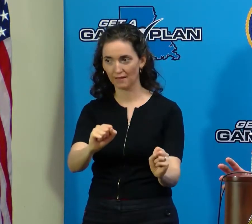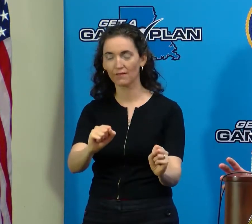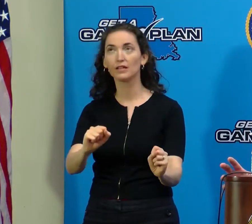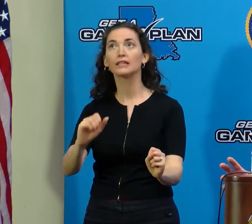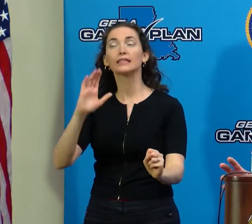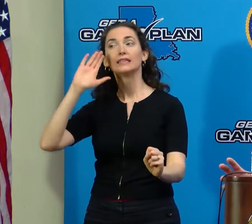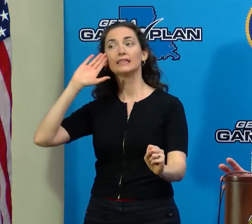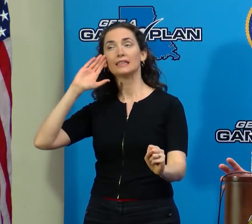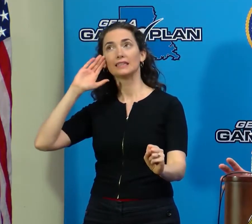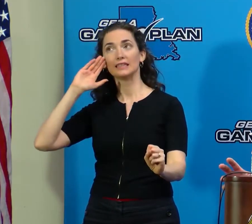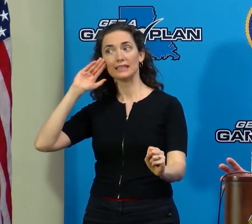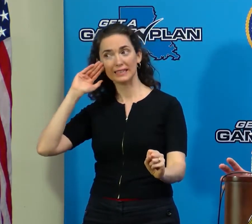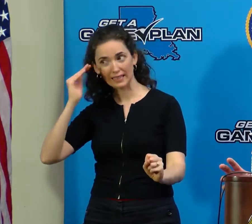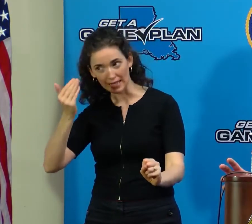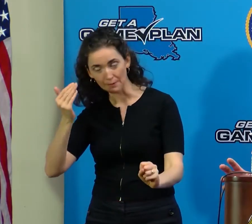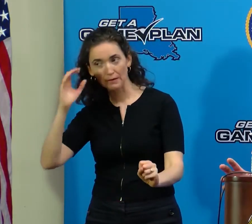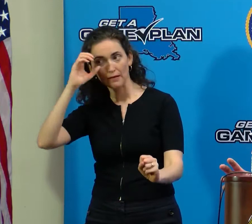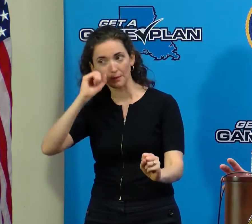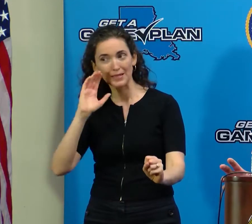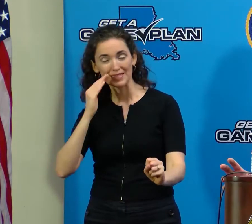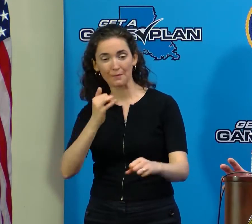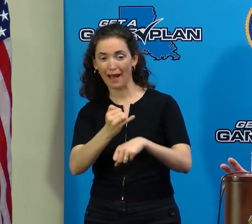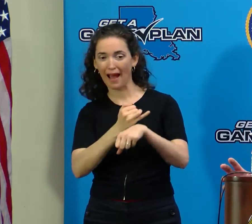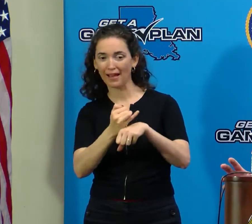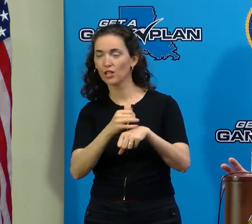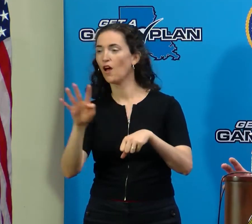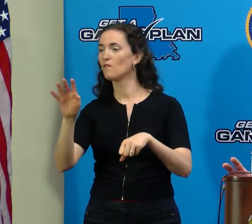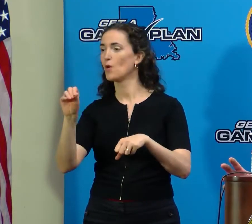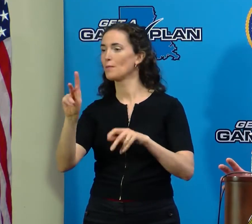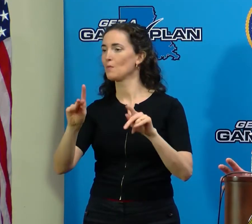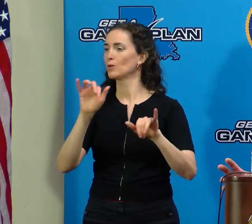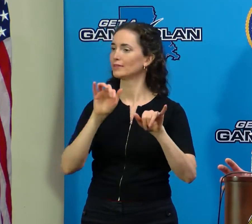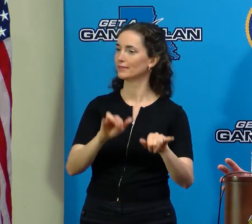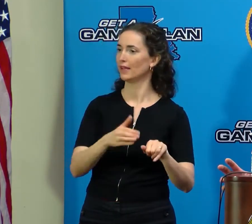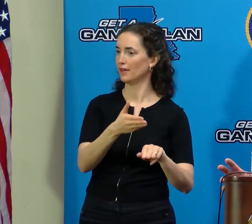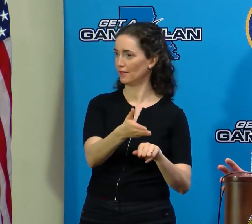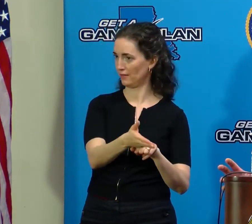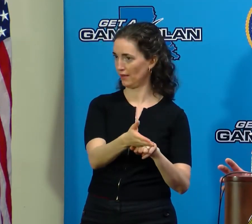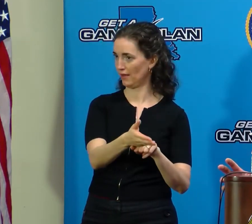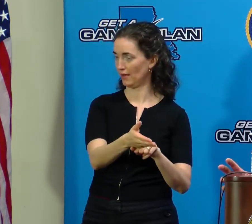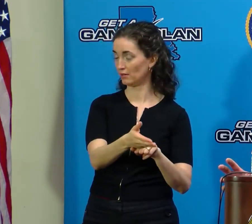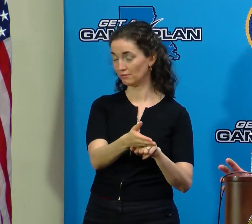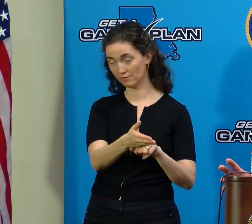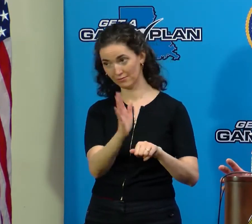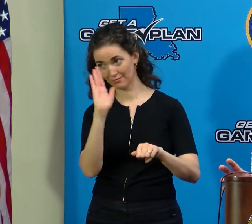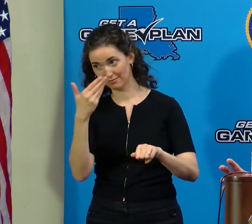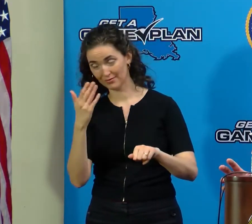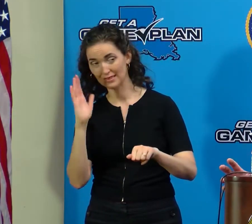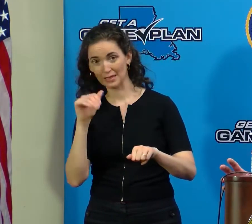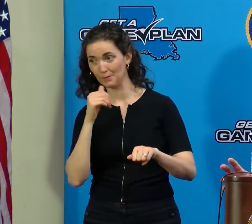people stayed on the island, and probably not a good decision.